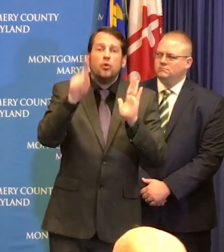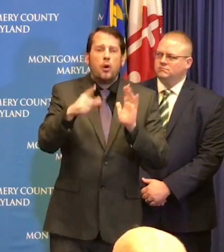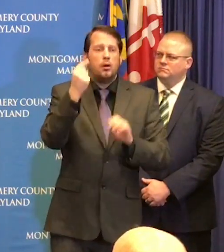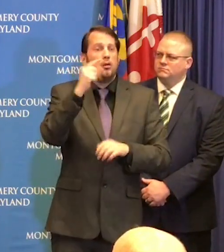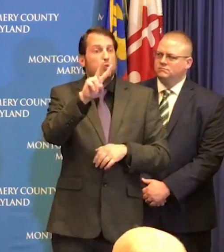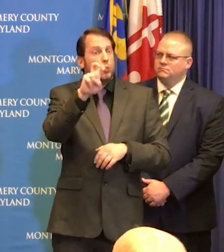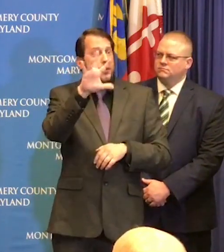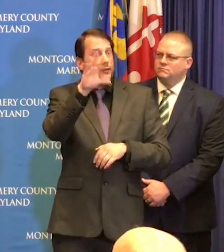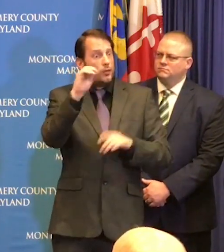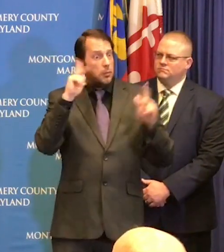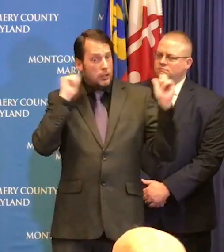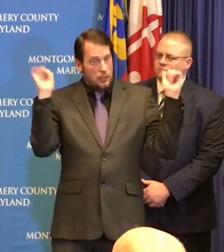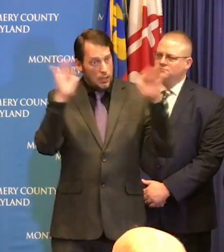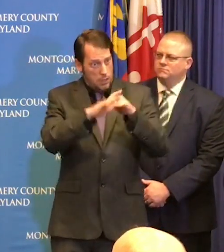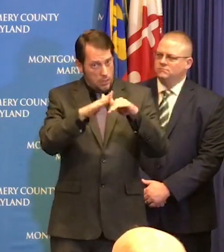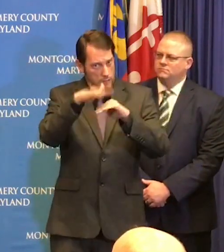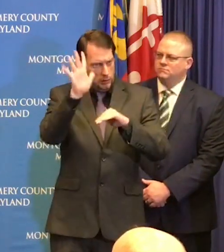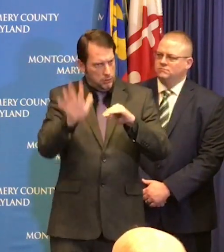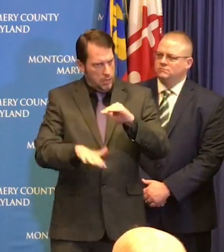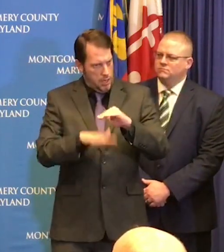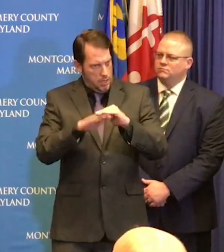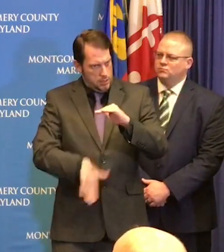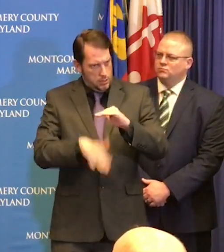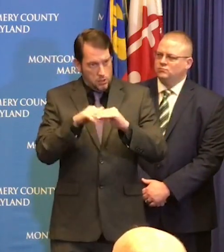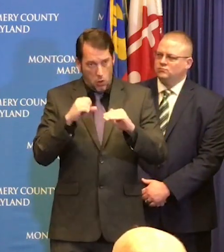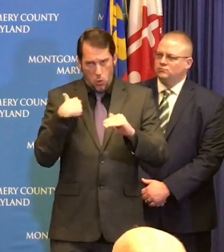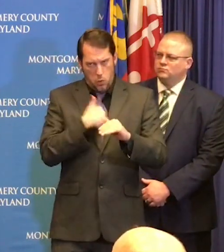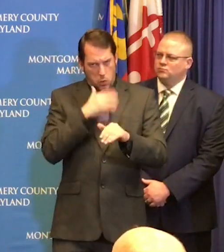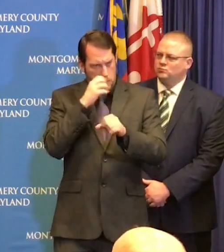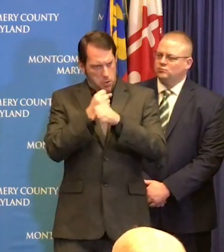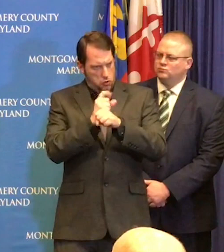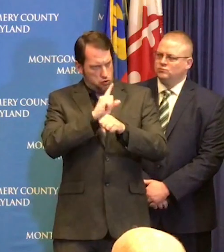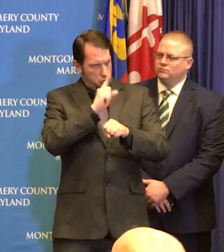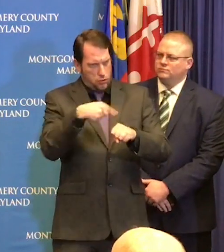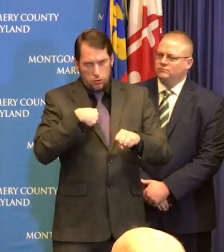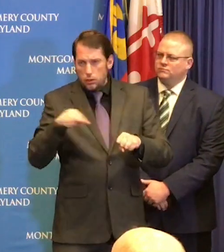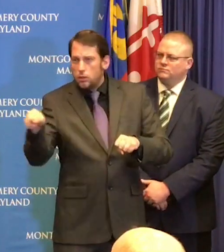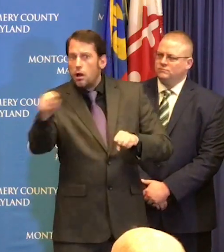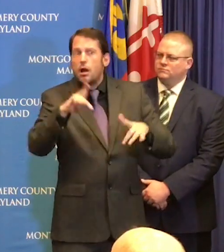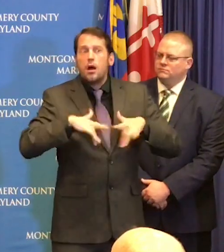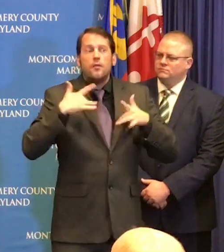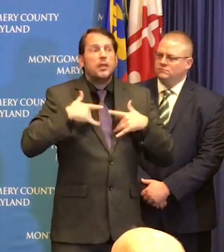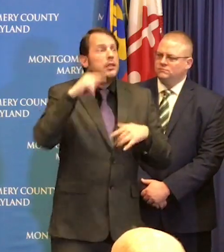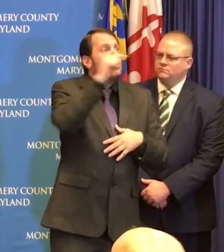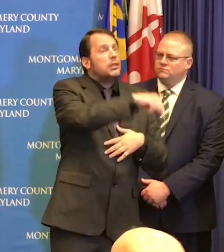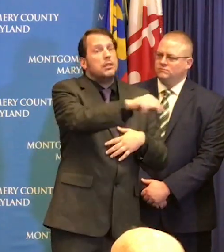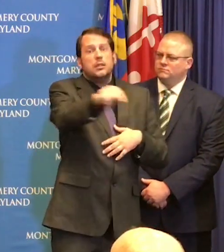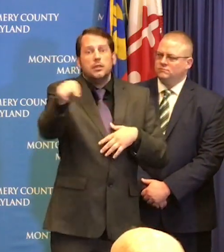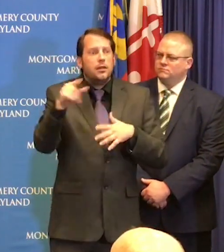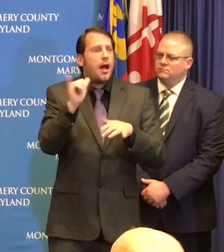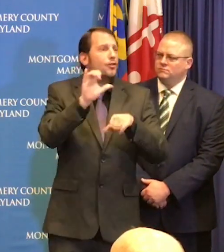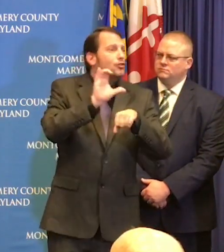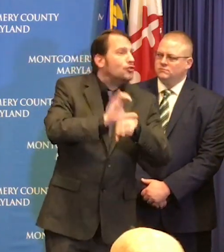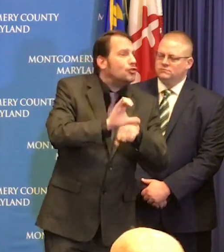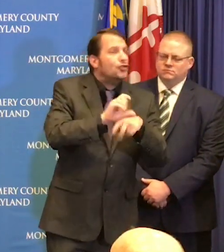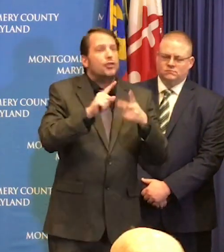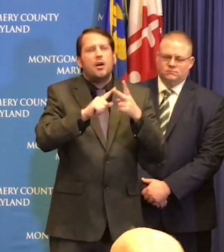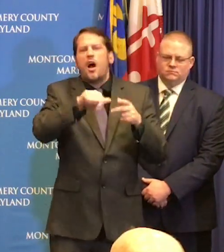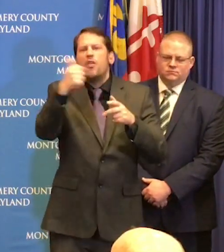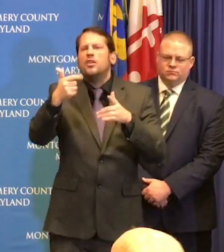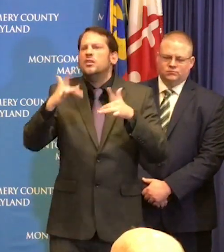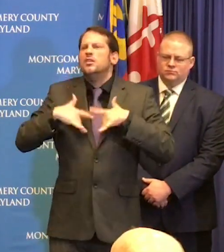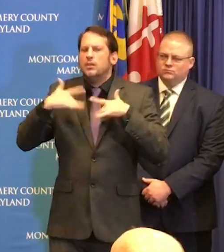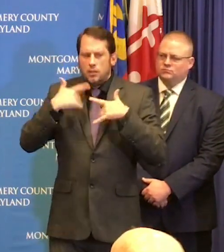institutions whether your churches or whether you have private rental space to please observe these limits this is